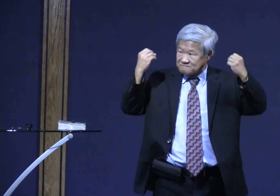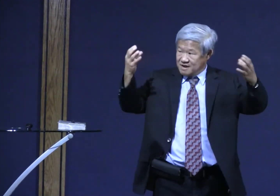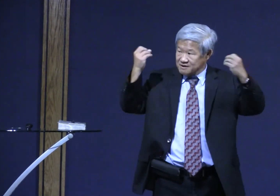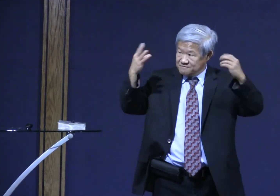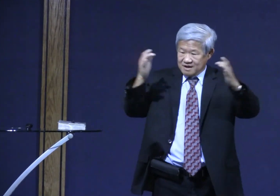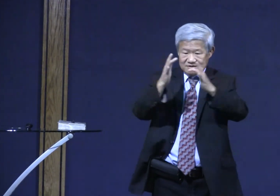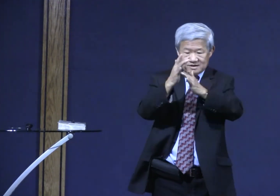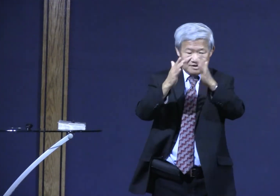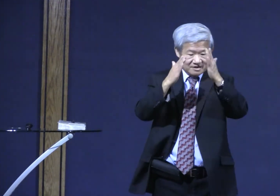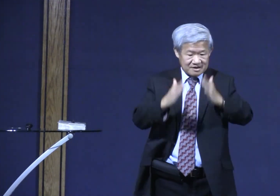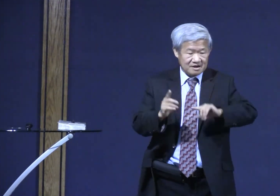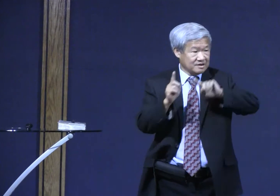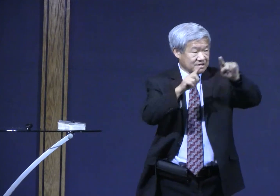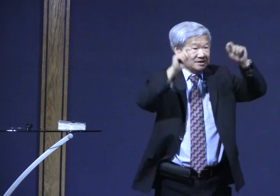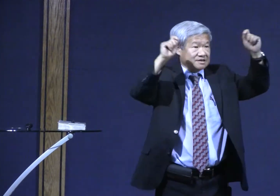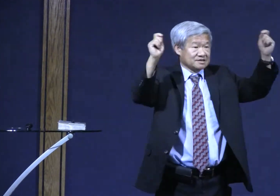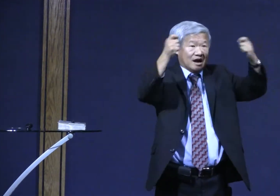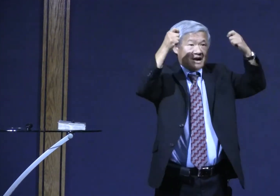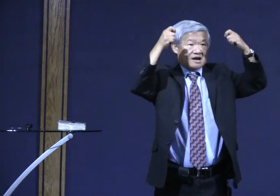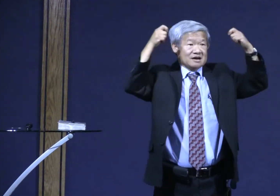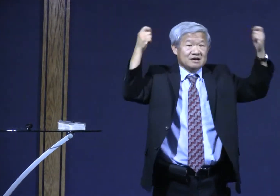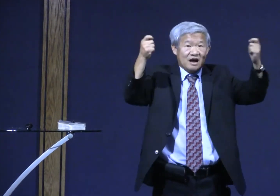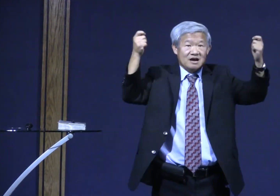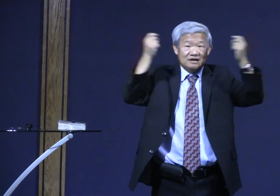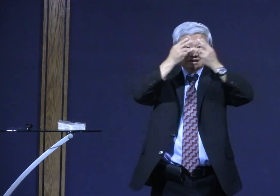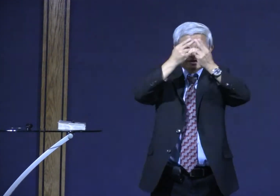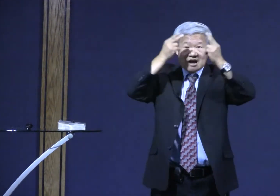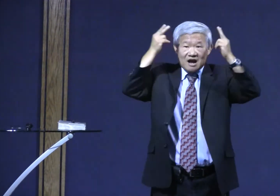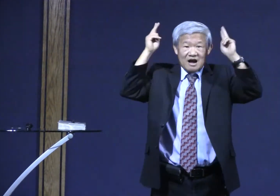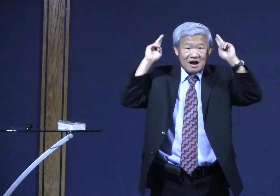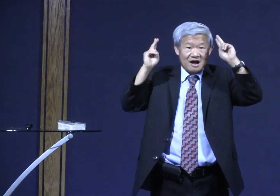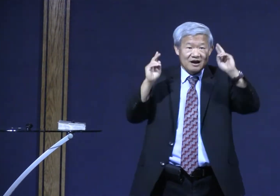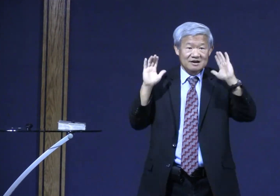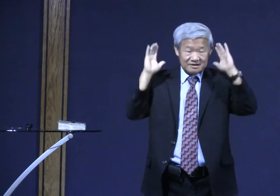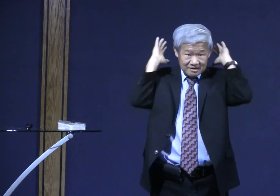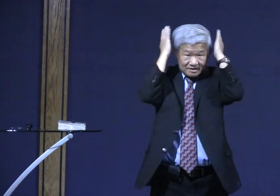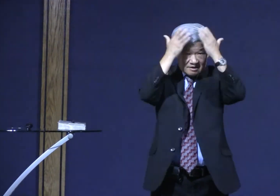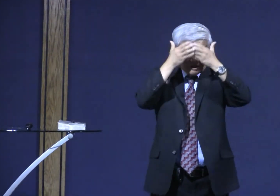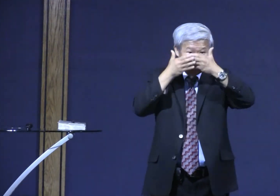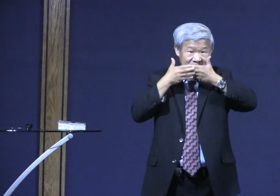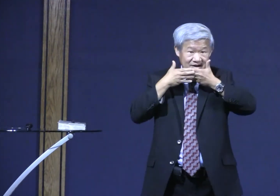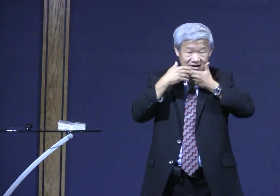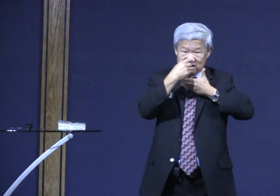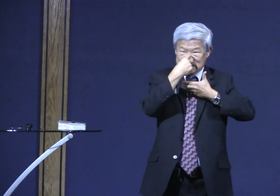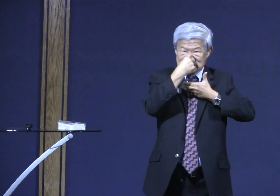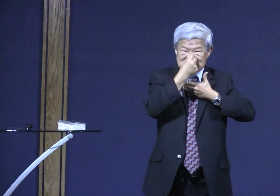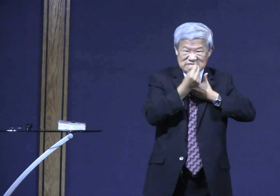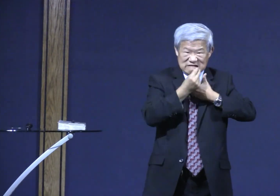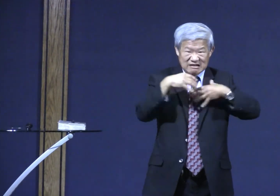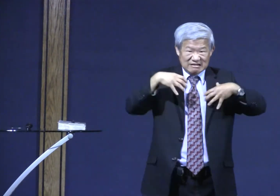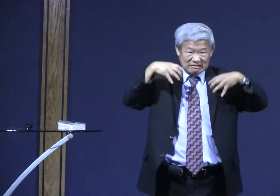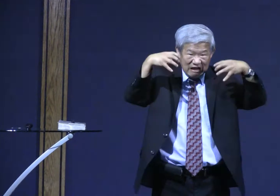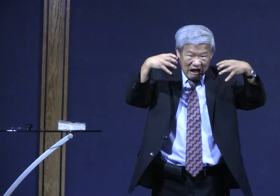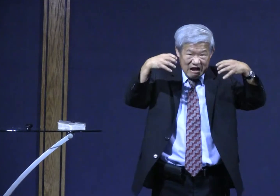And I said, it's sad many Christians go out and celebrate Halloween with masks